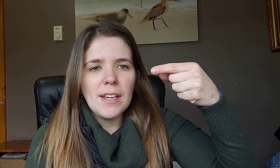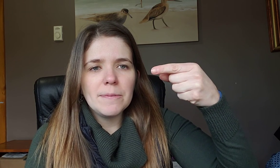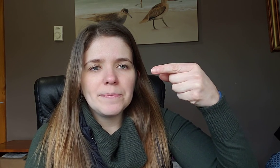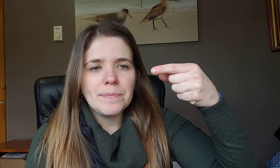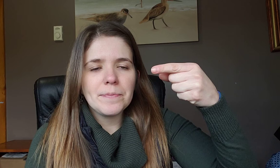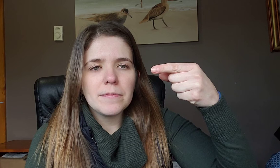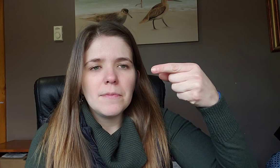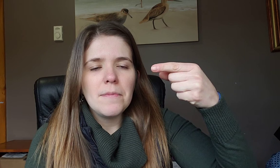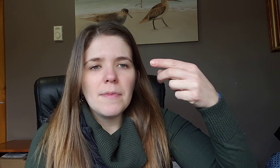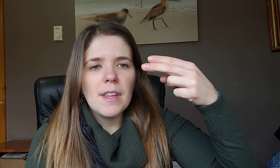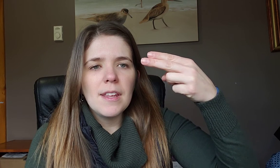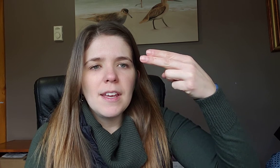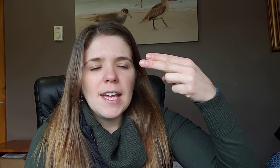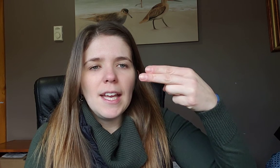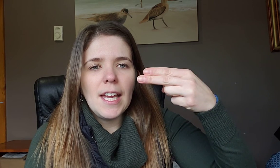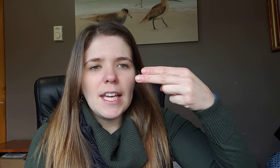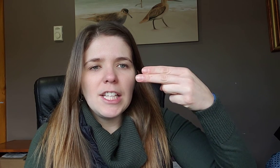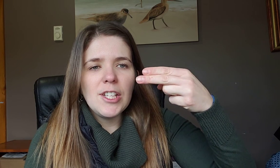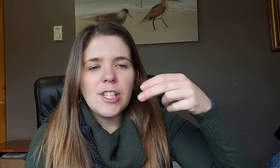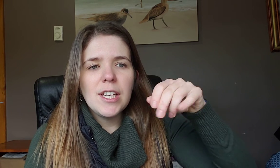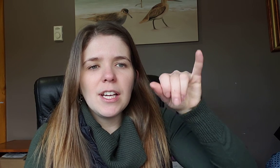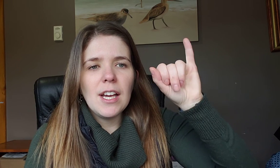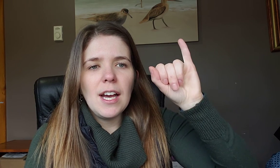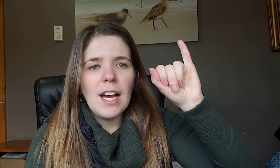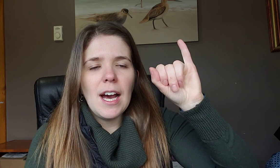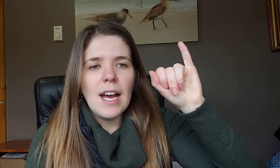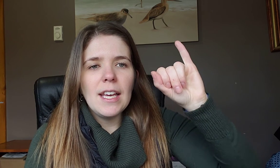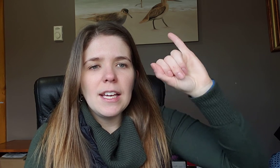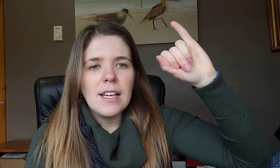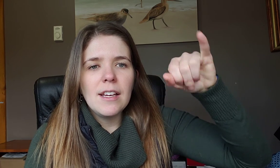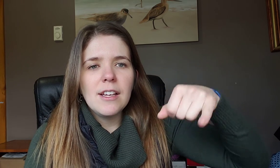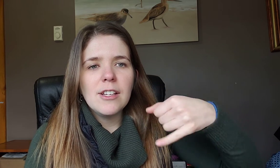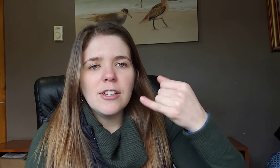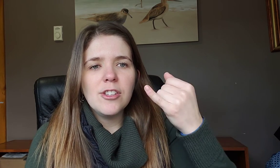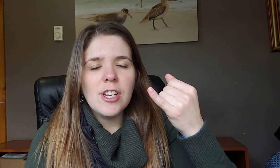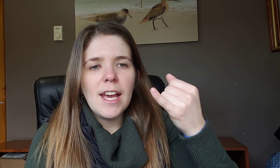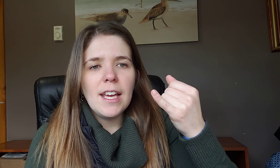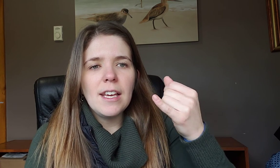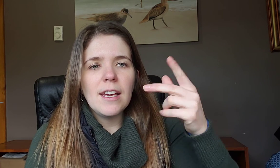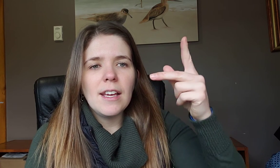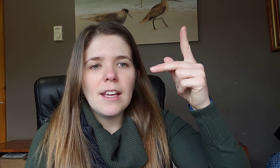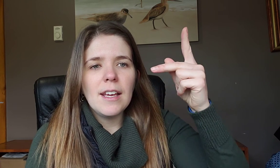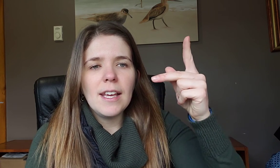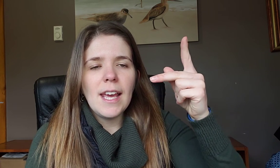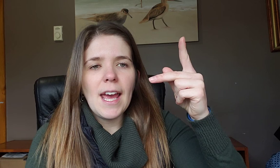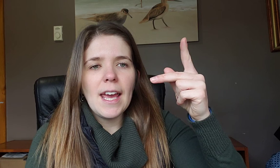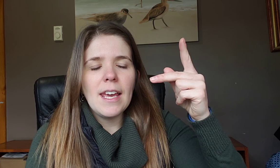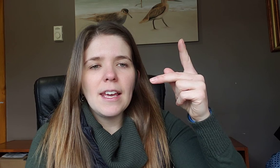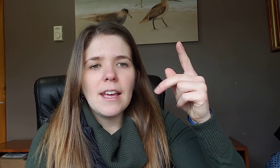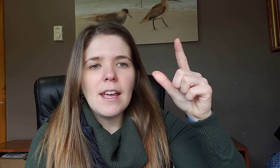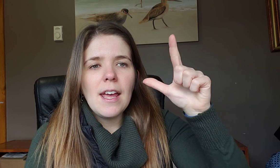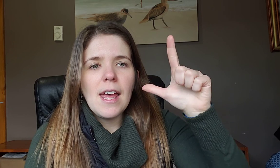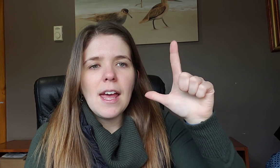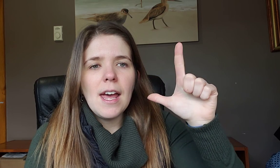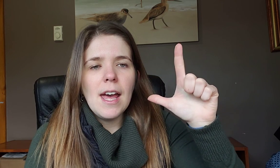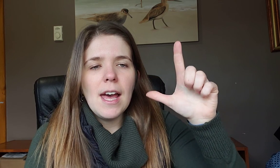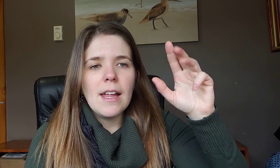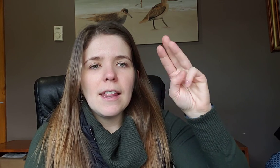H I J K L